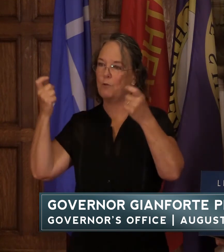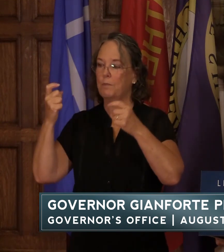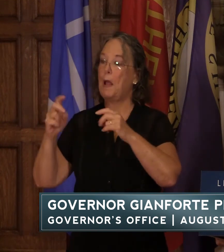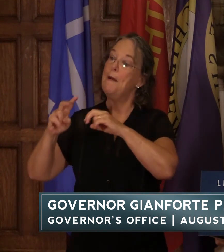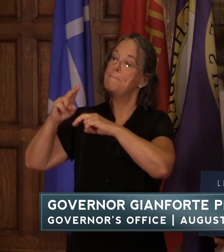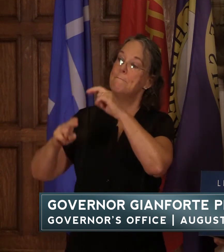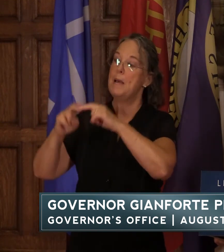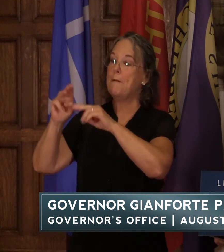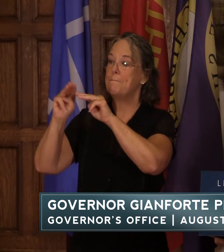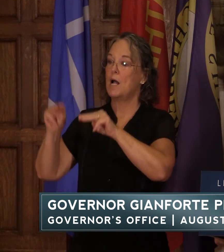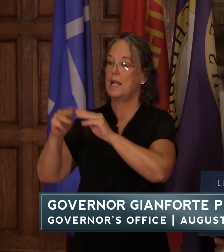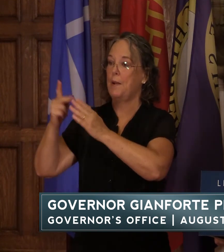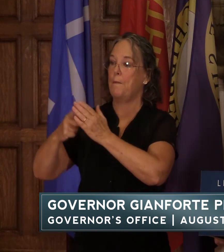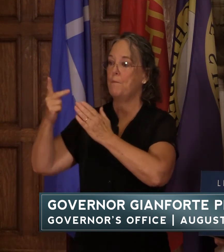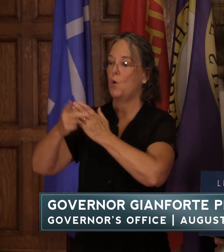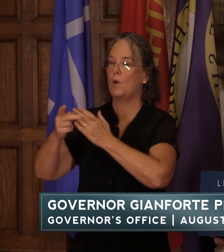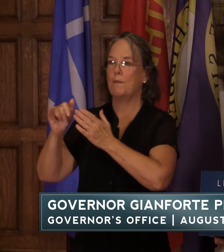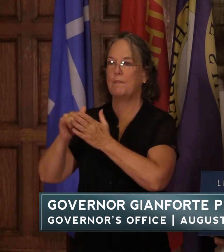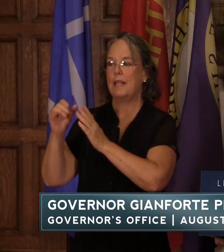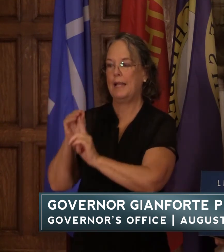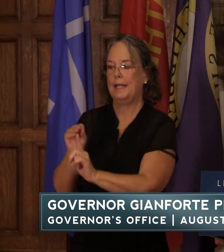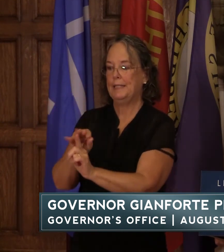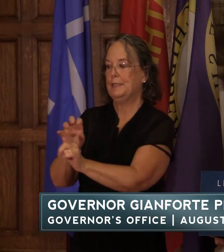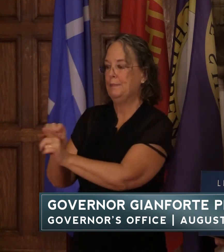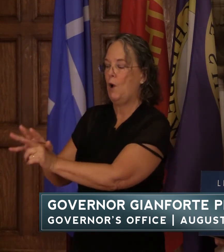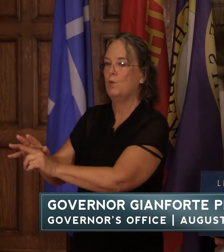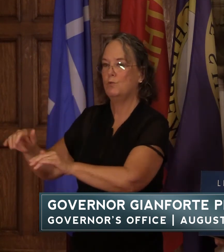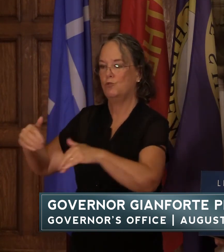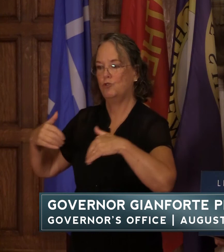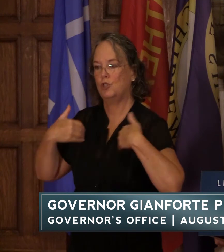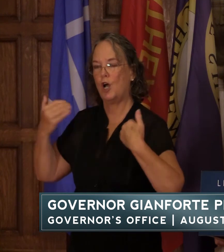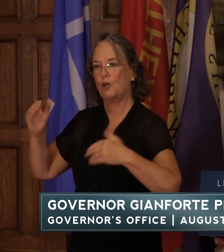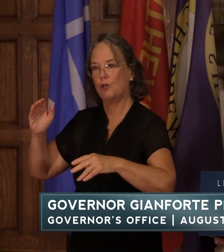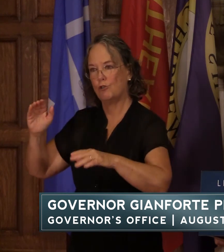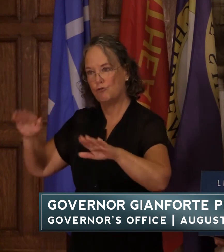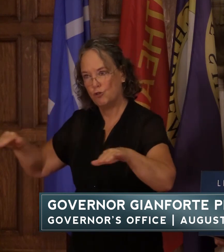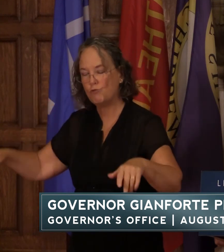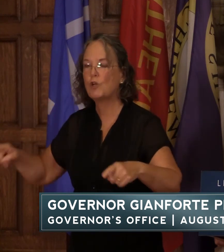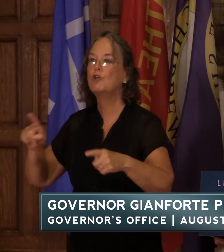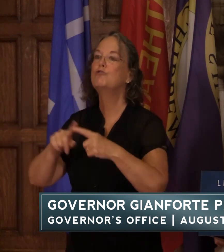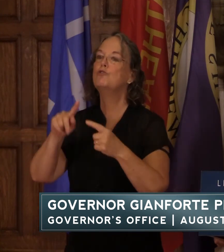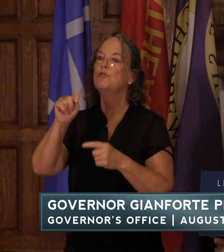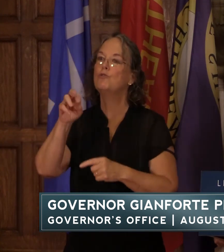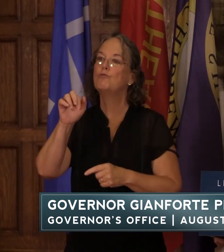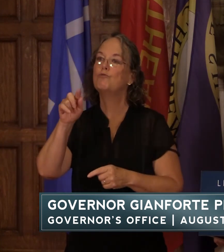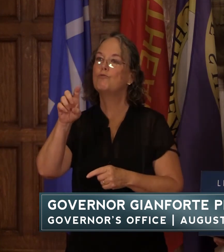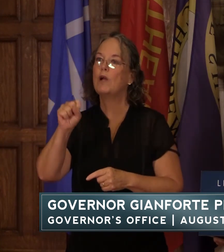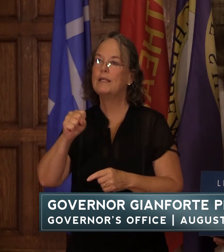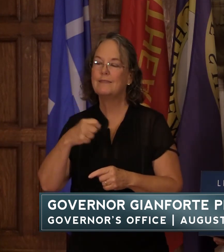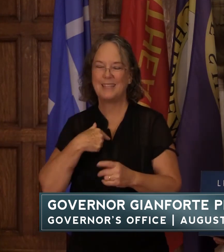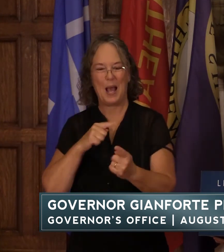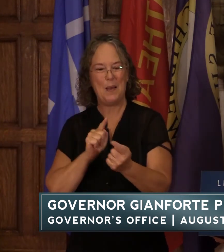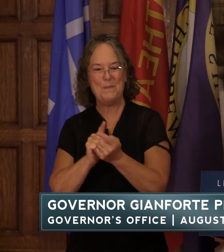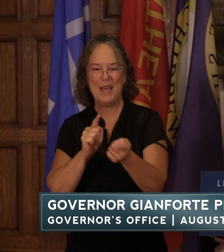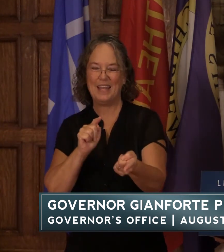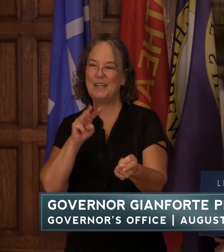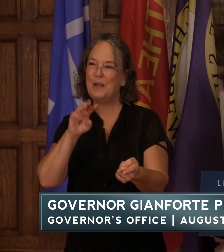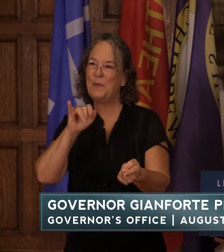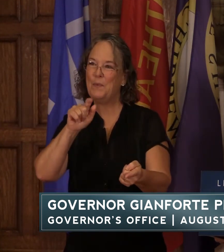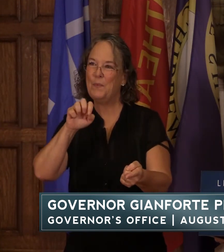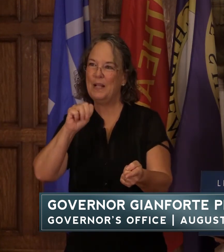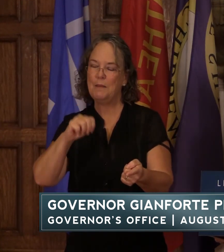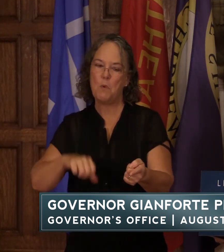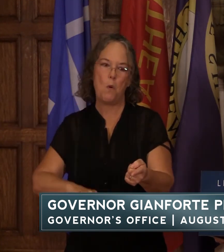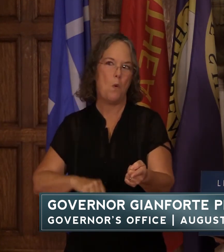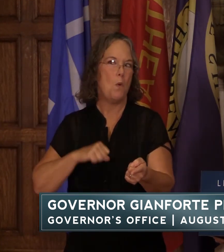montana program which exposed younger people to the trades and i met with a young man william who i was so proud at 18